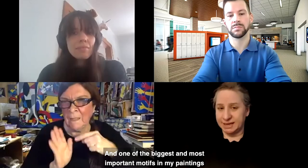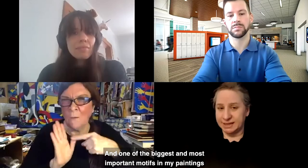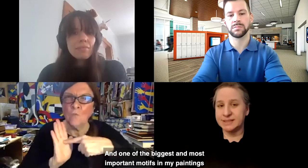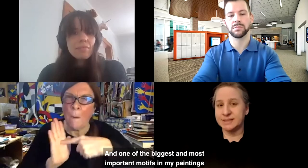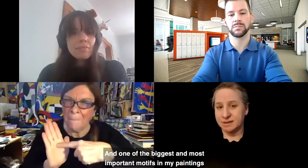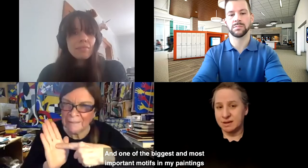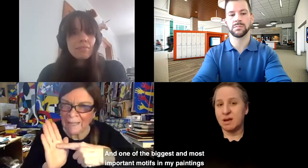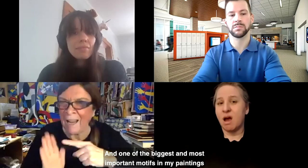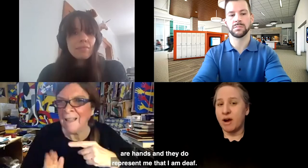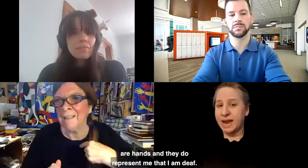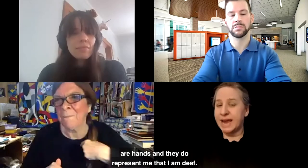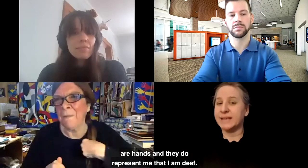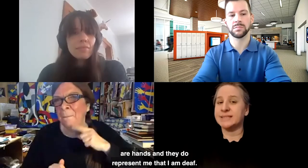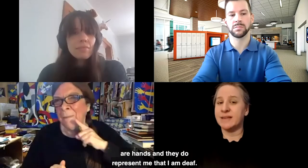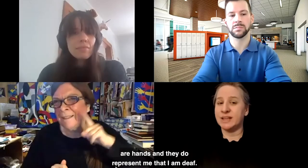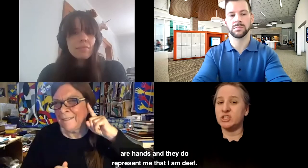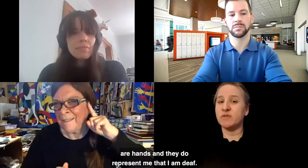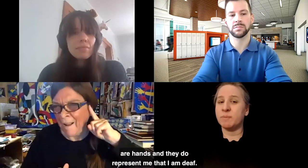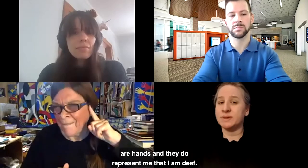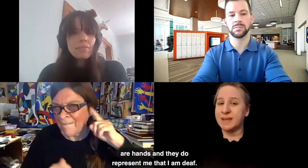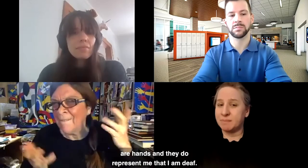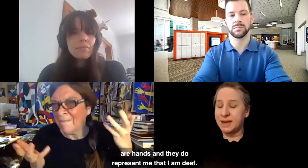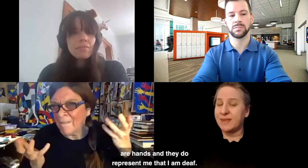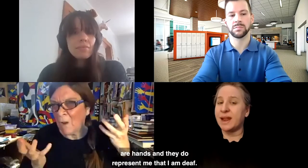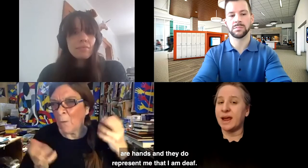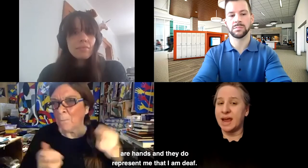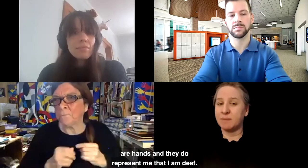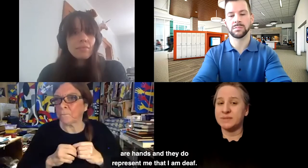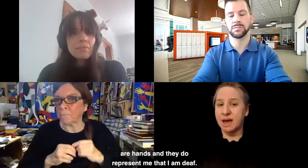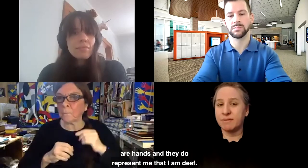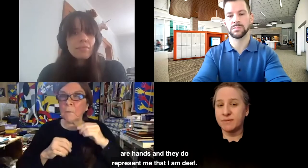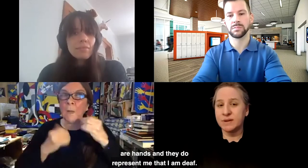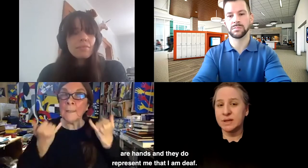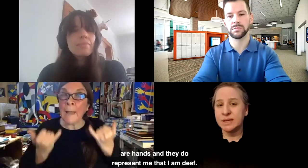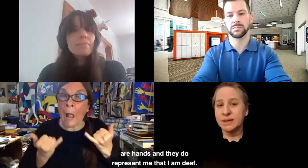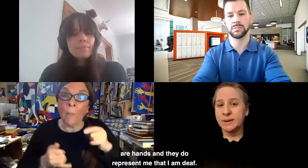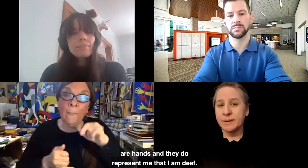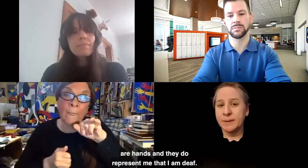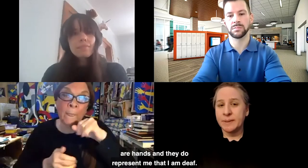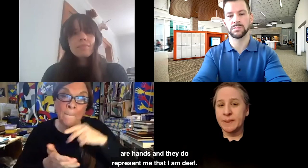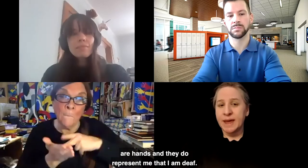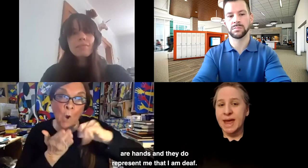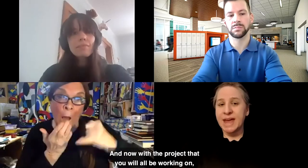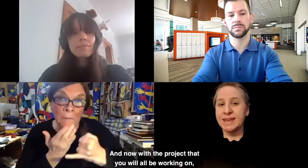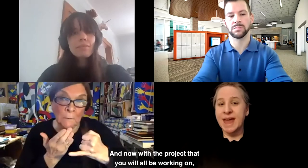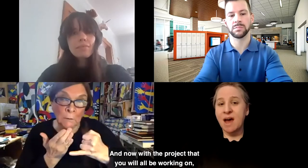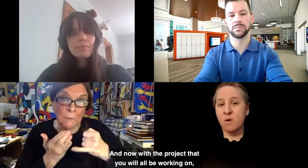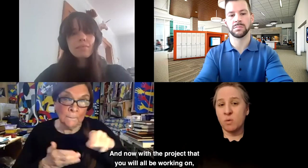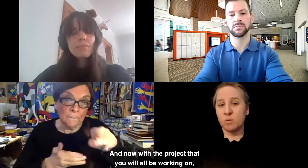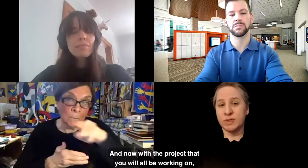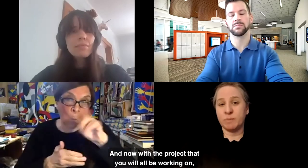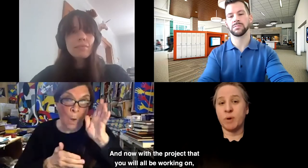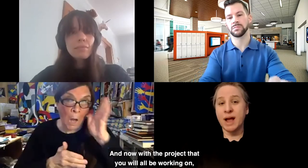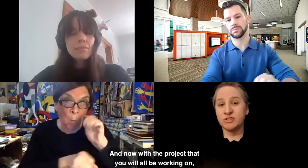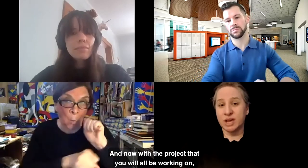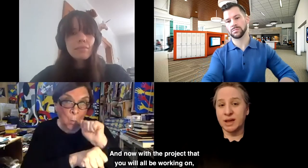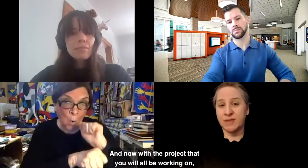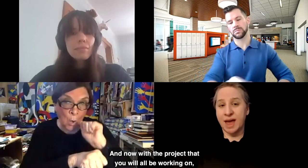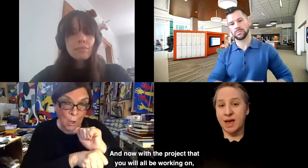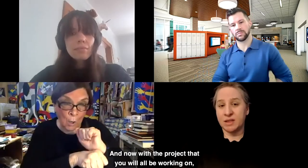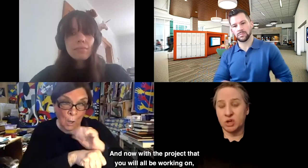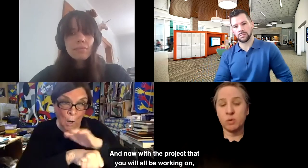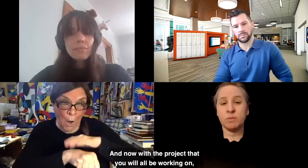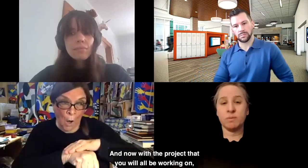paintings are hands. And they do represent me that I am deaf. And now, with the project